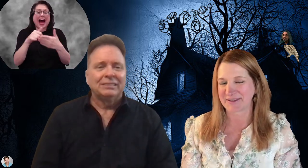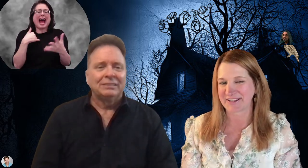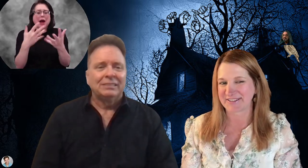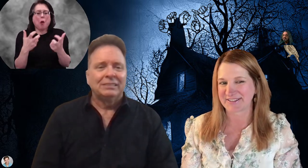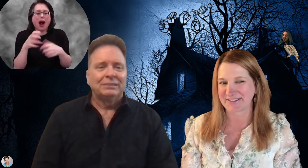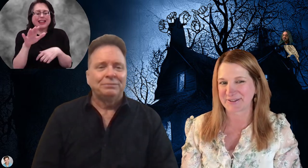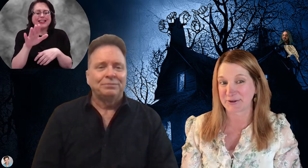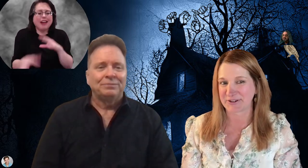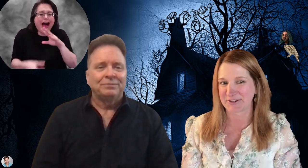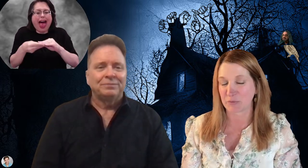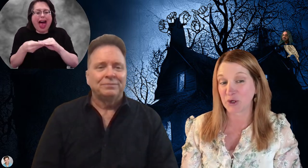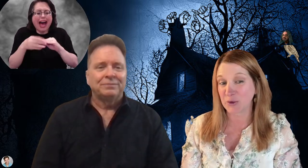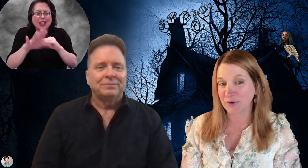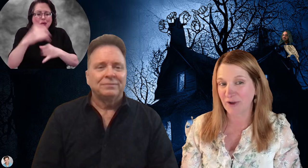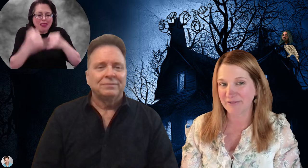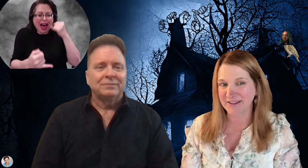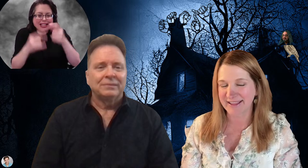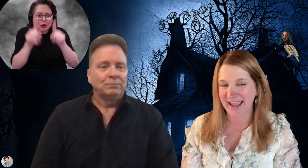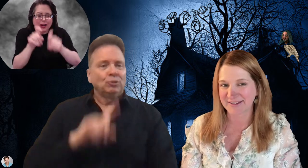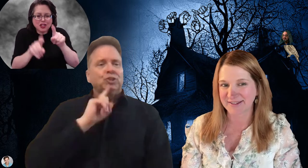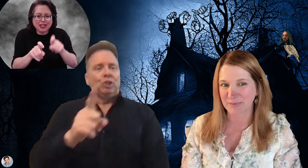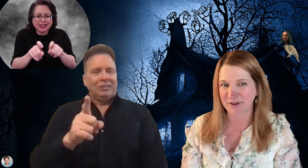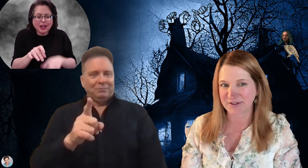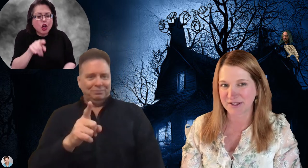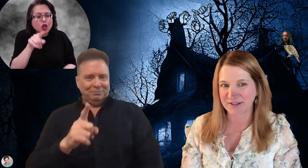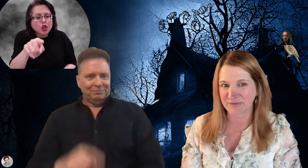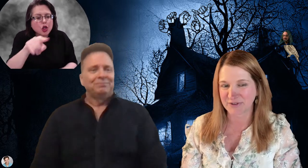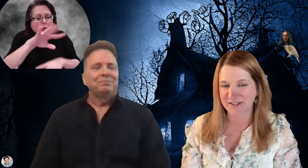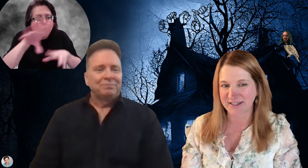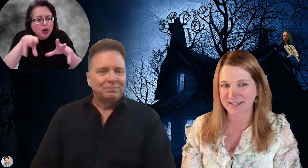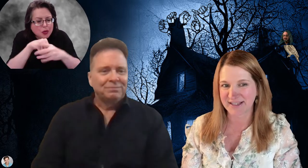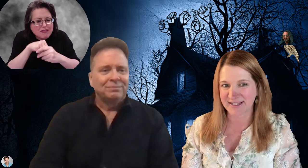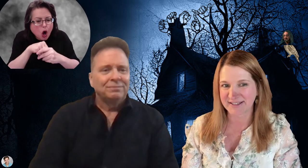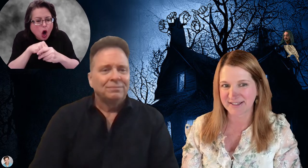because this is good. Were you involved in the casting process for Scientastic?